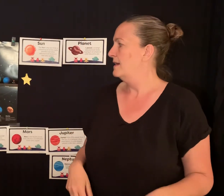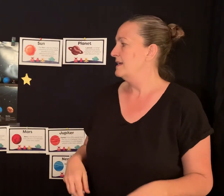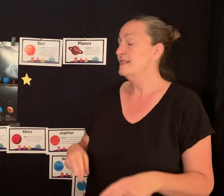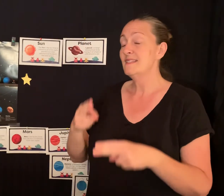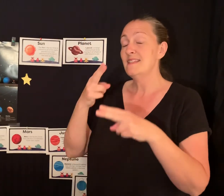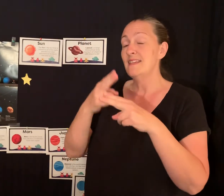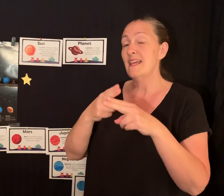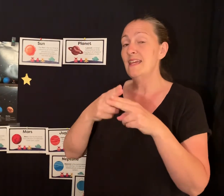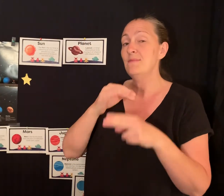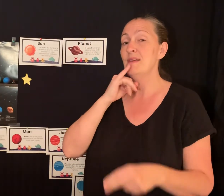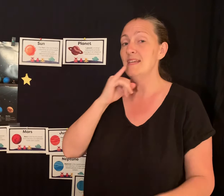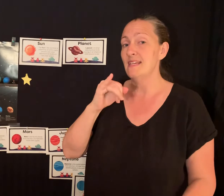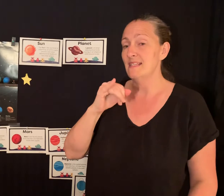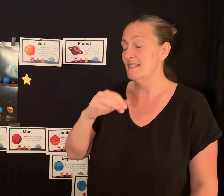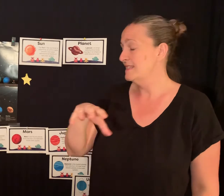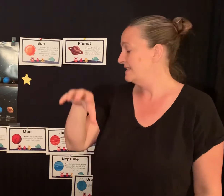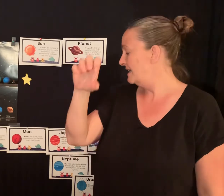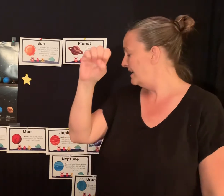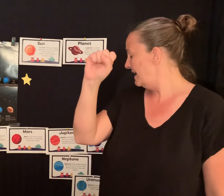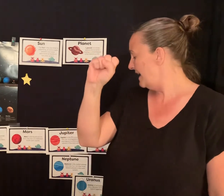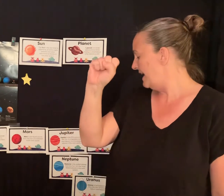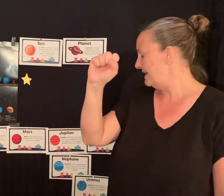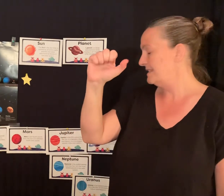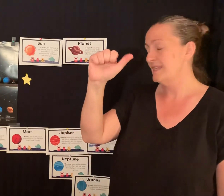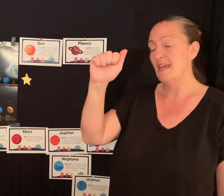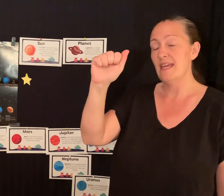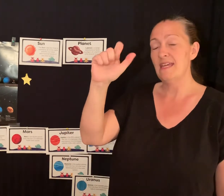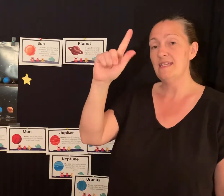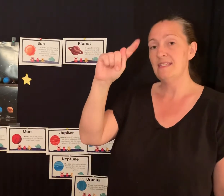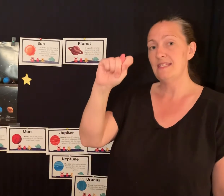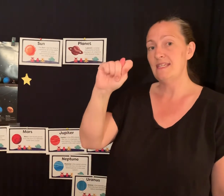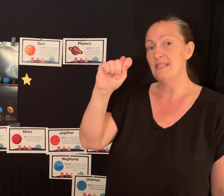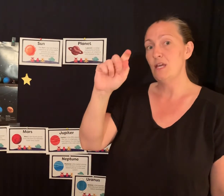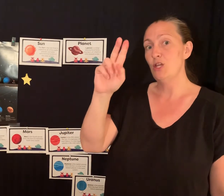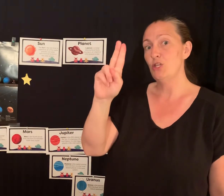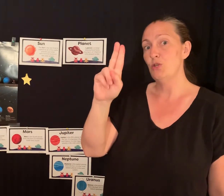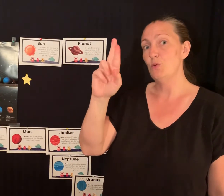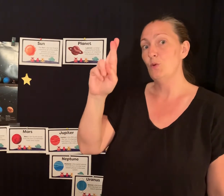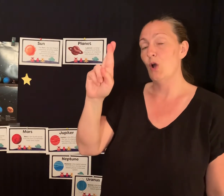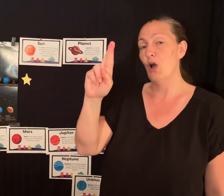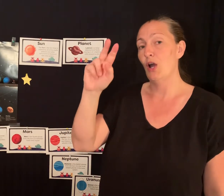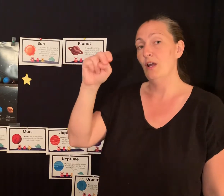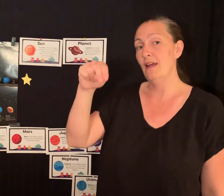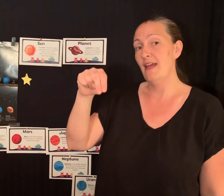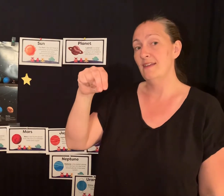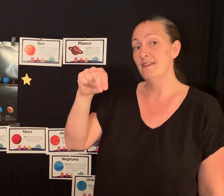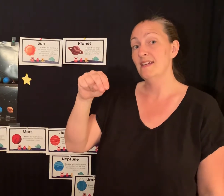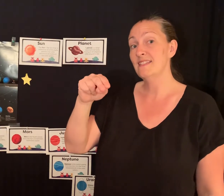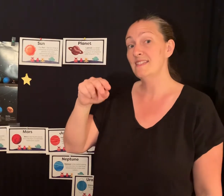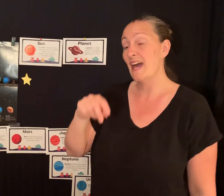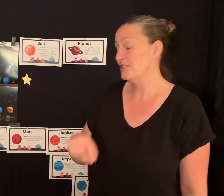Its name is S-A-T-U-R-N. Saturn.